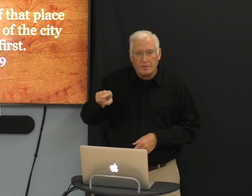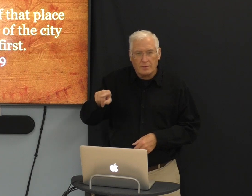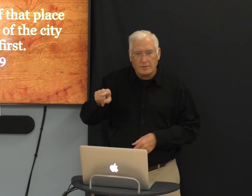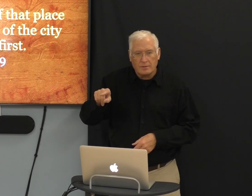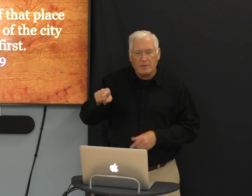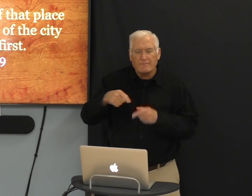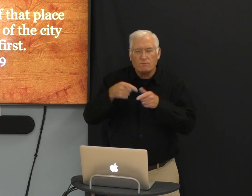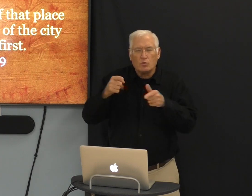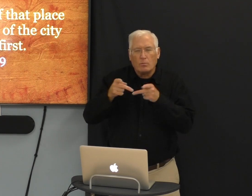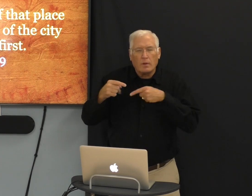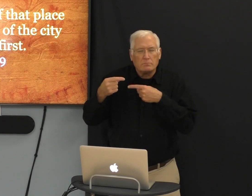Muz.